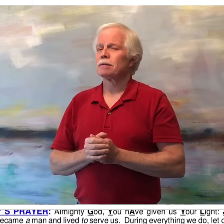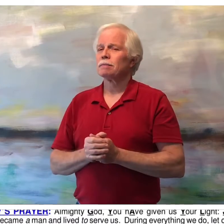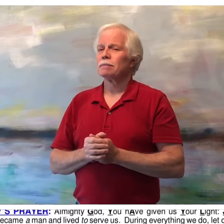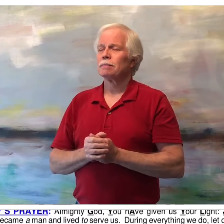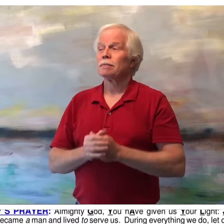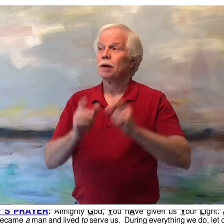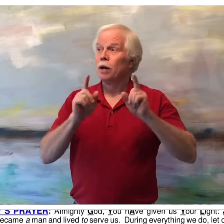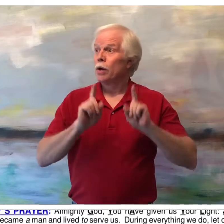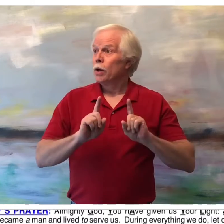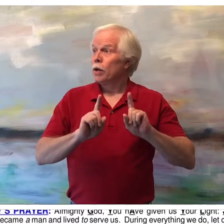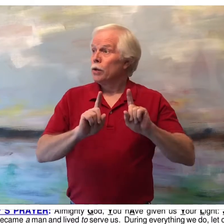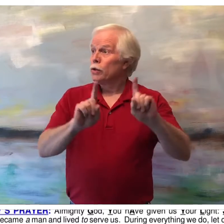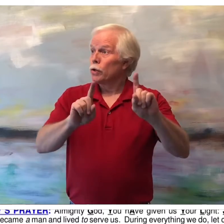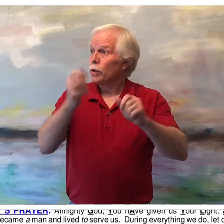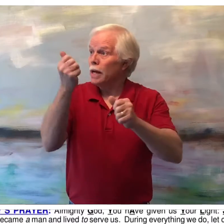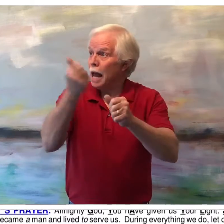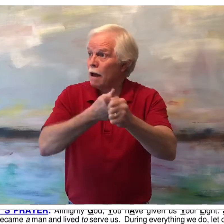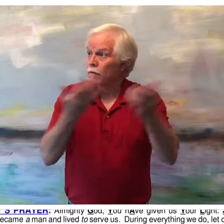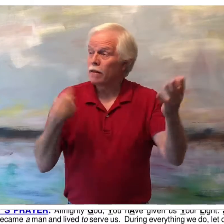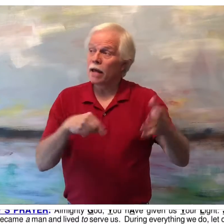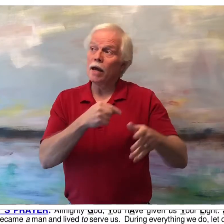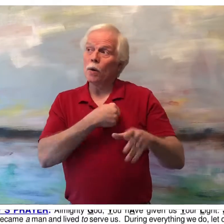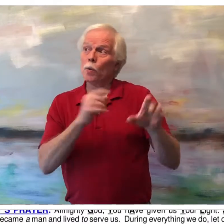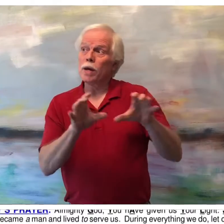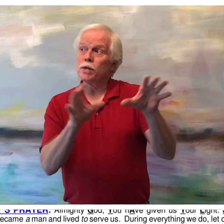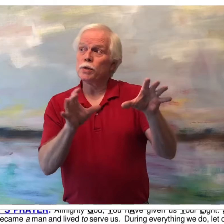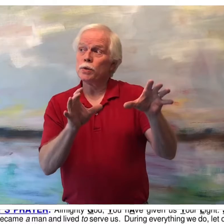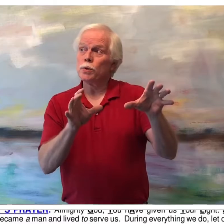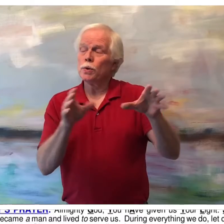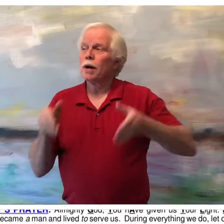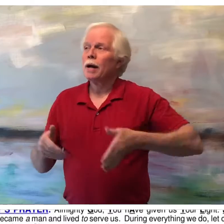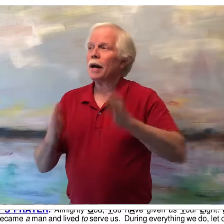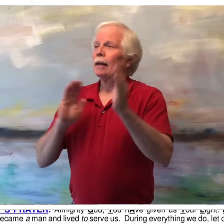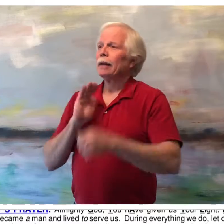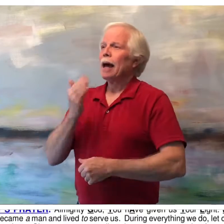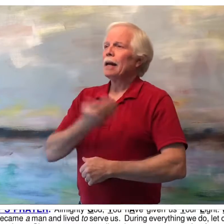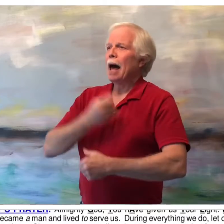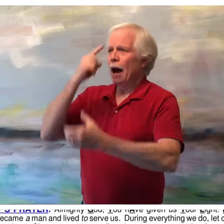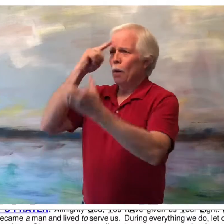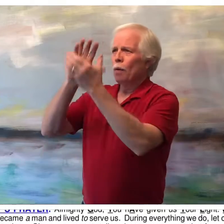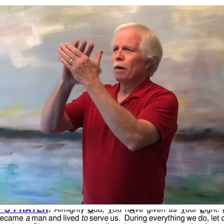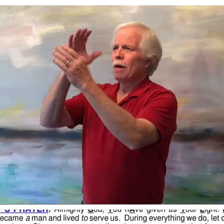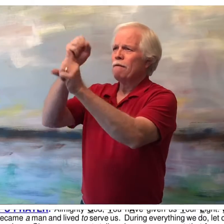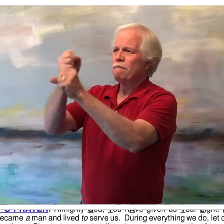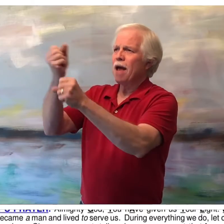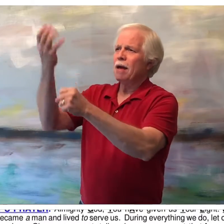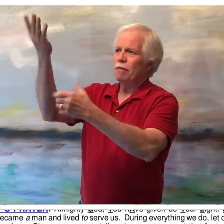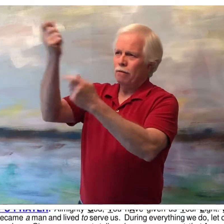During everything we do, let our faith